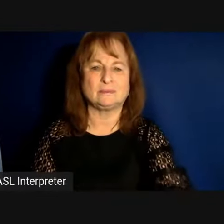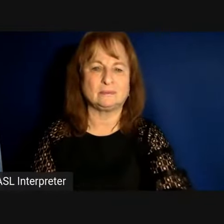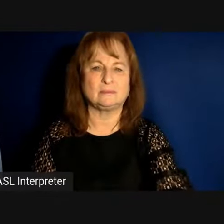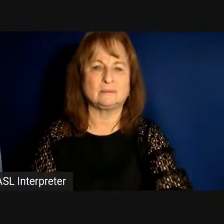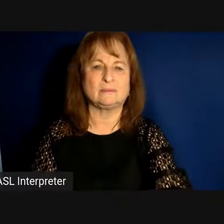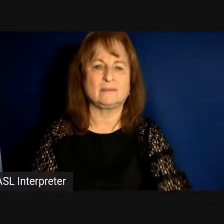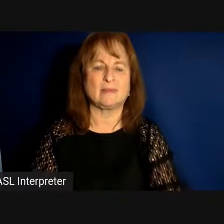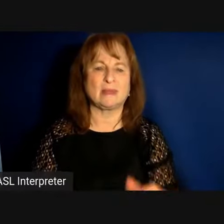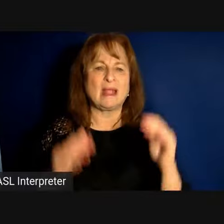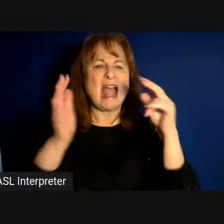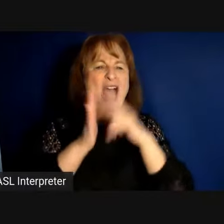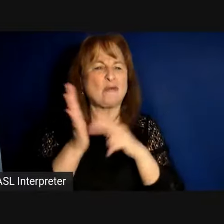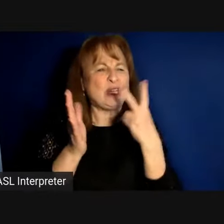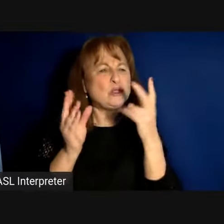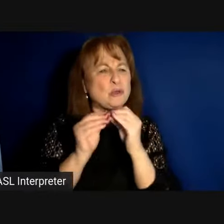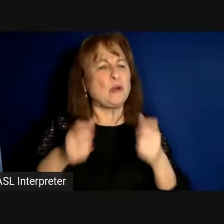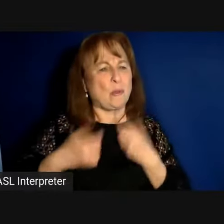I'll read just two more poems